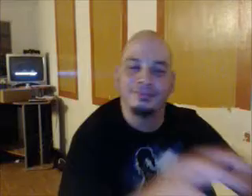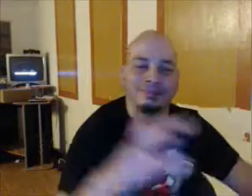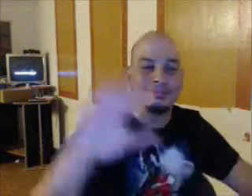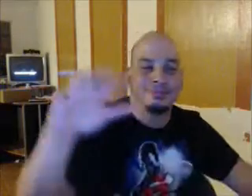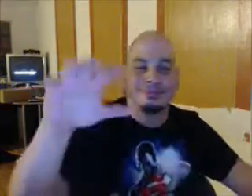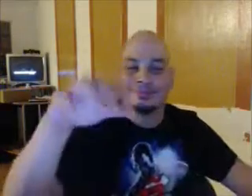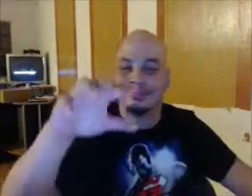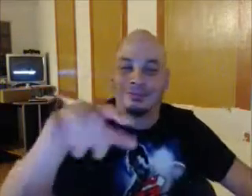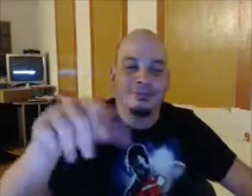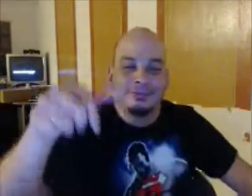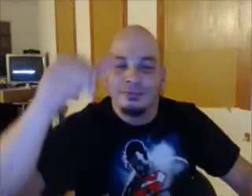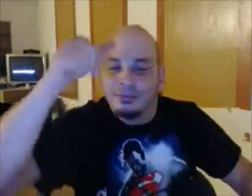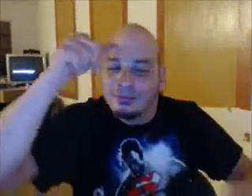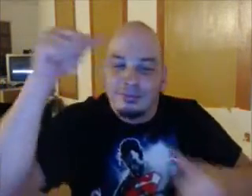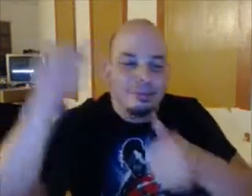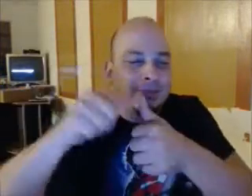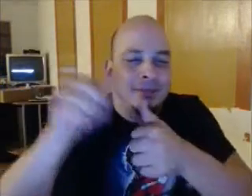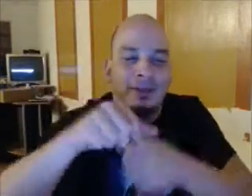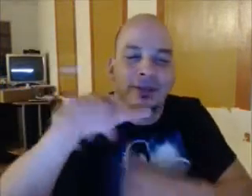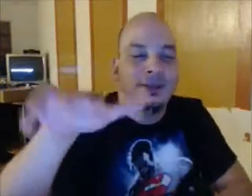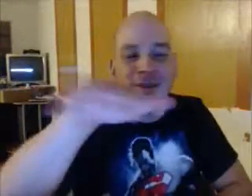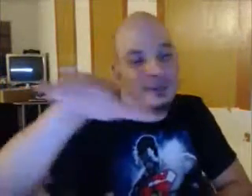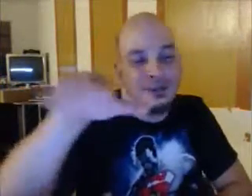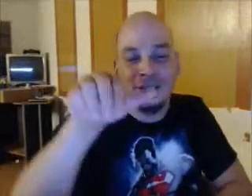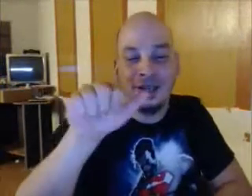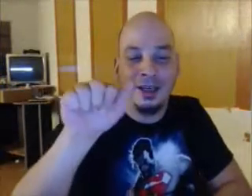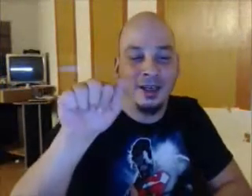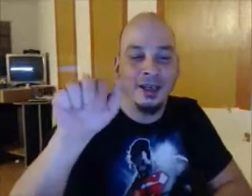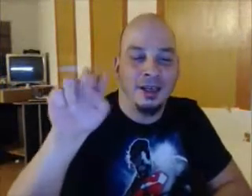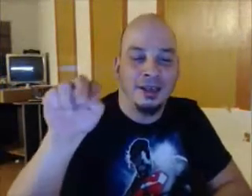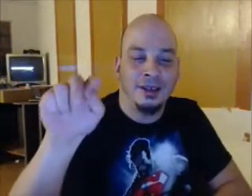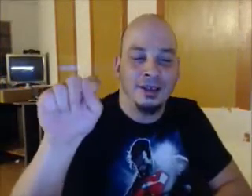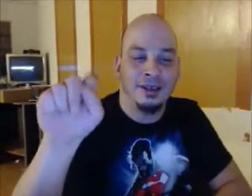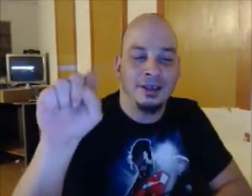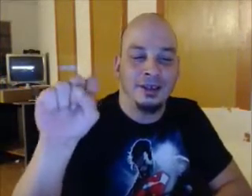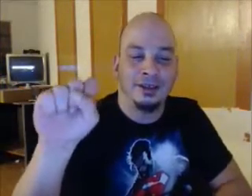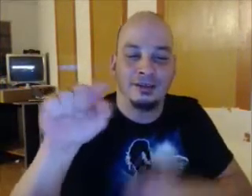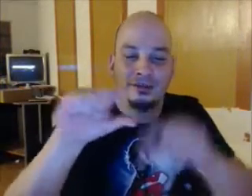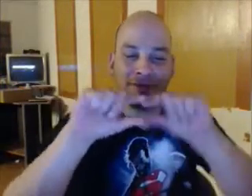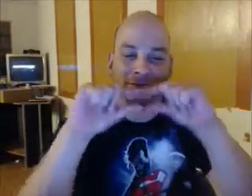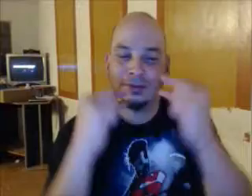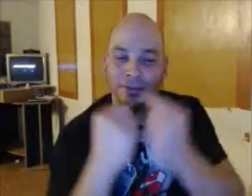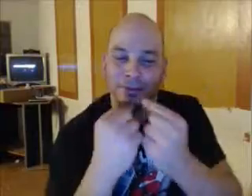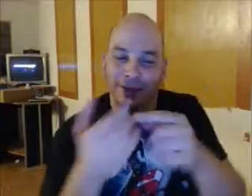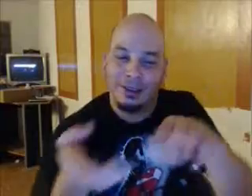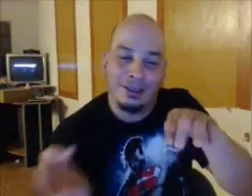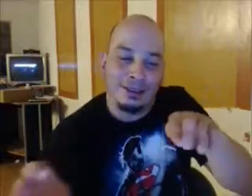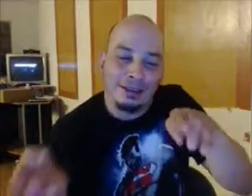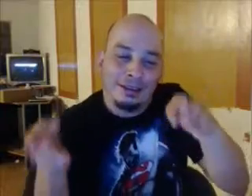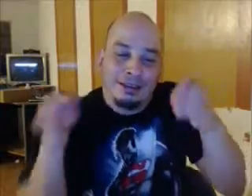I just need to stop when the police guards me. I need to tell me to stop. You just need to stop in the car. Can I come here praying?